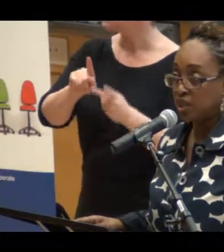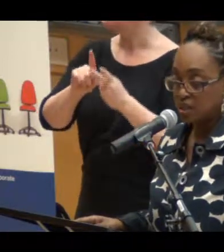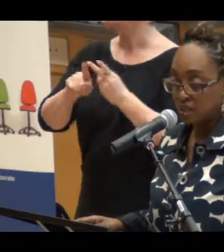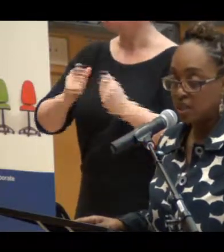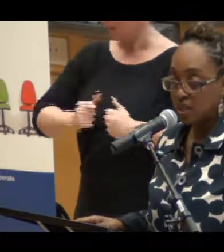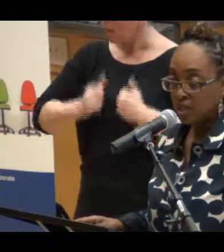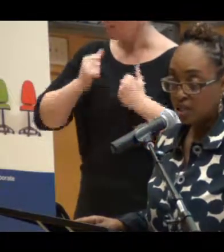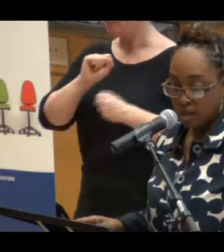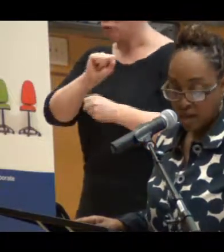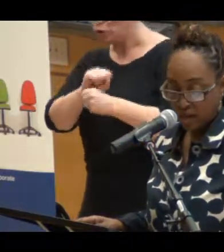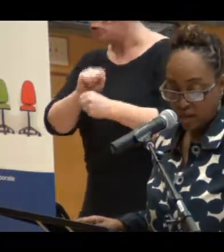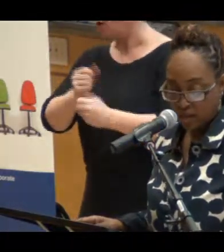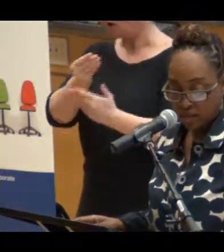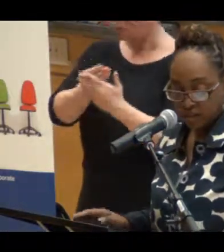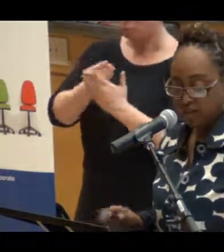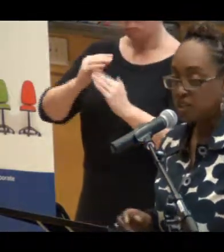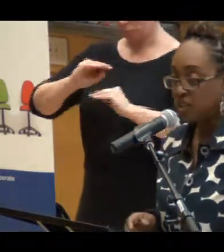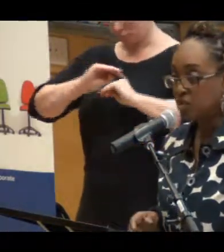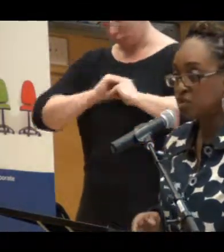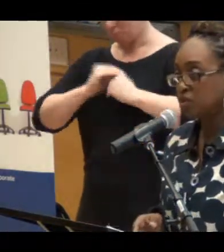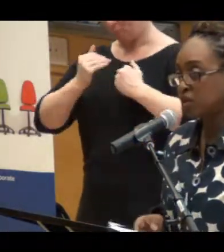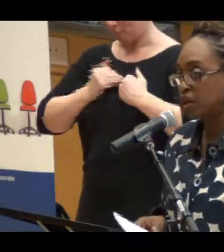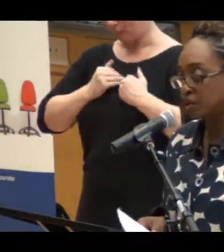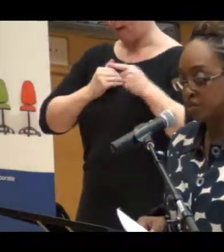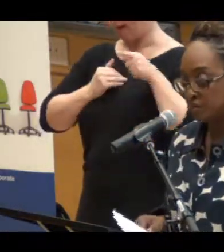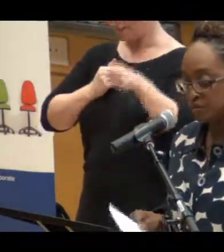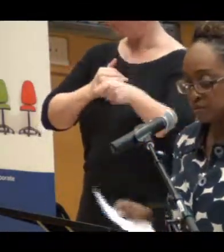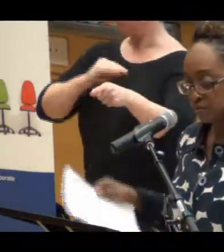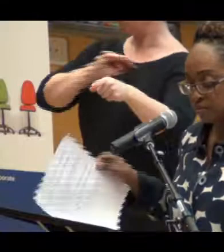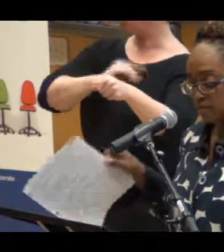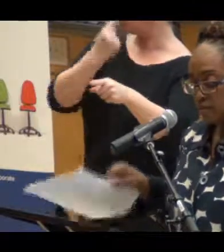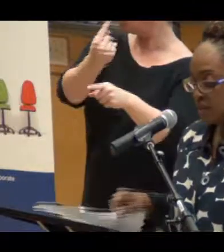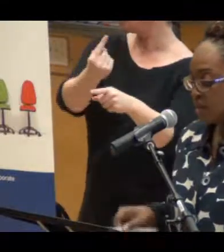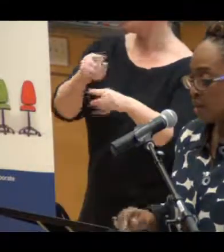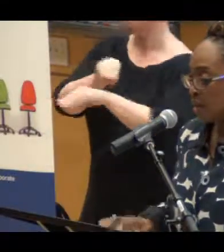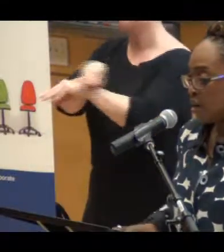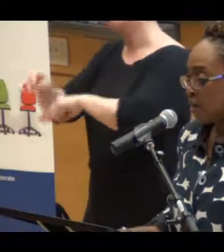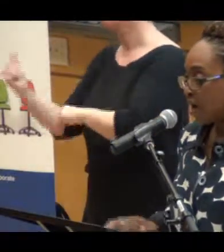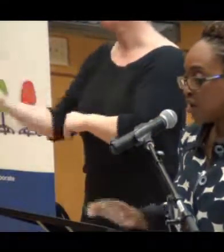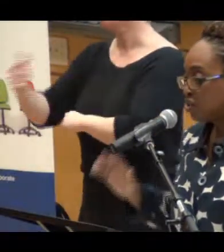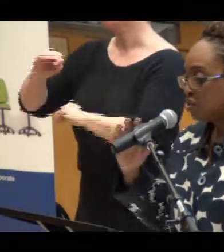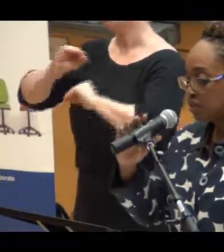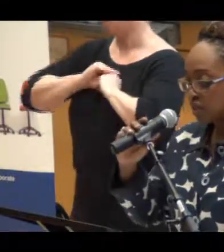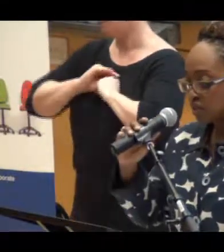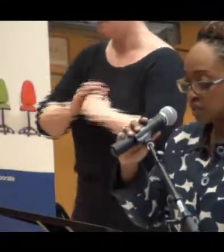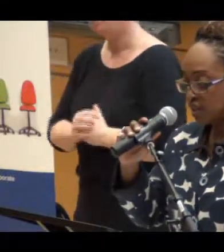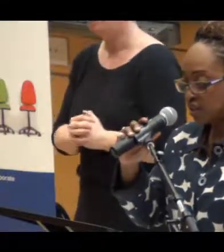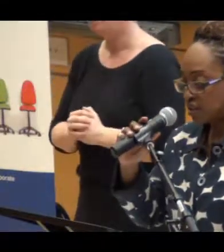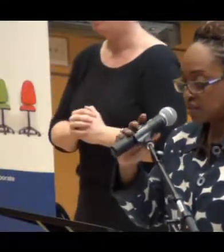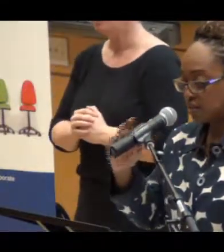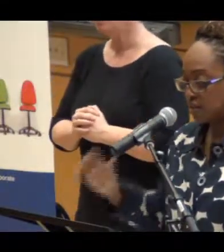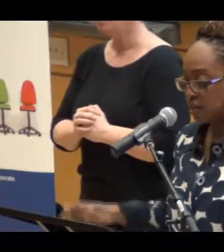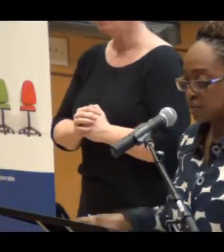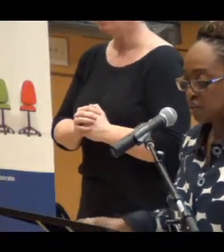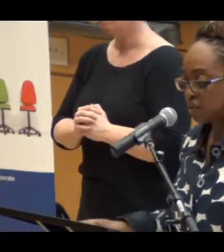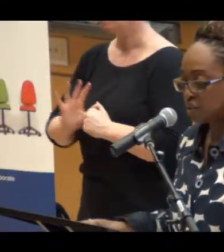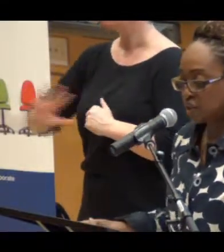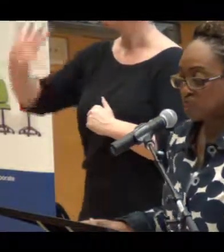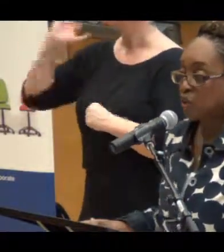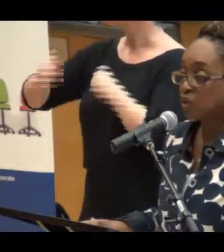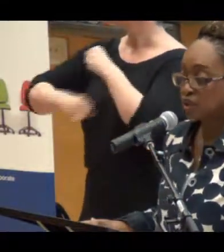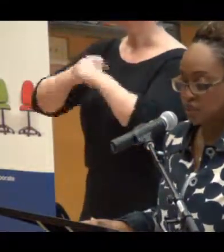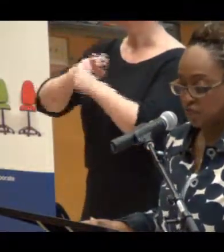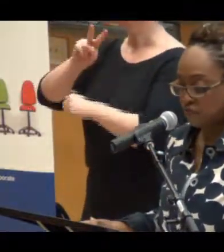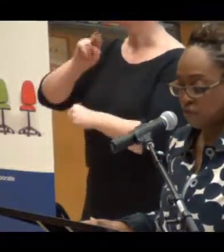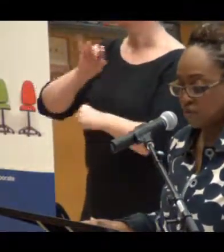Change does. And it is central to what I do. Back in 2008, Ontario